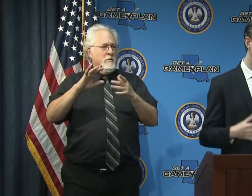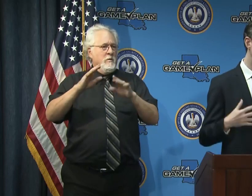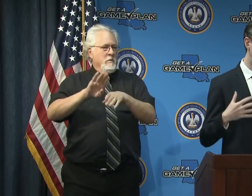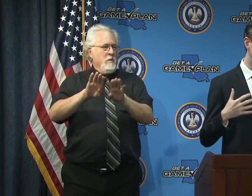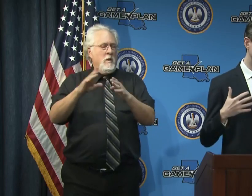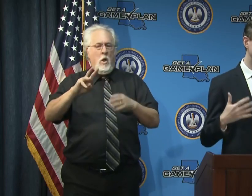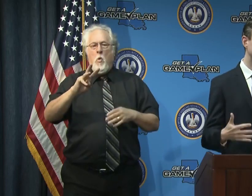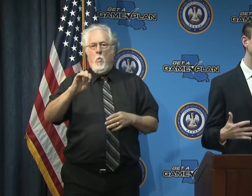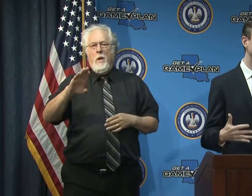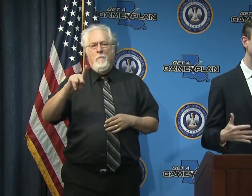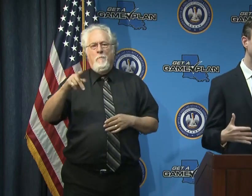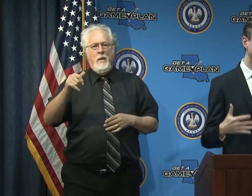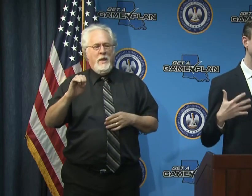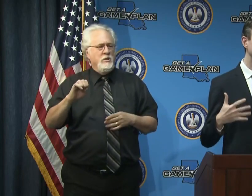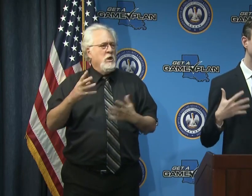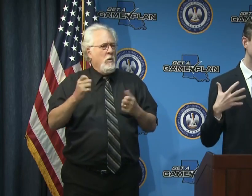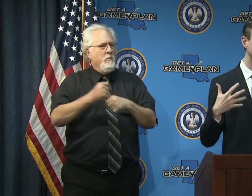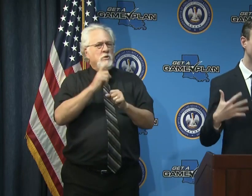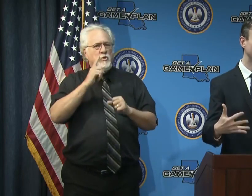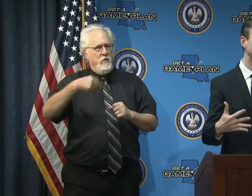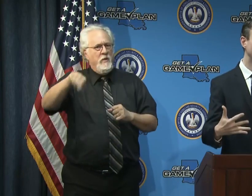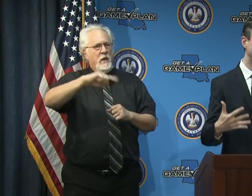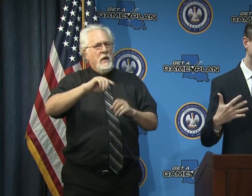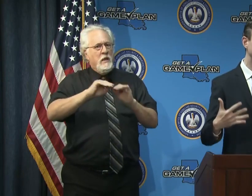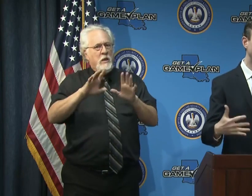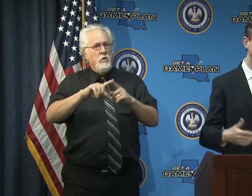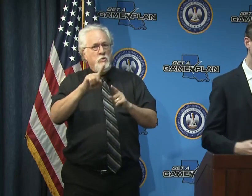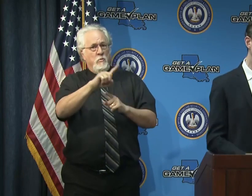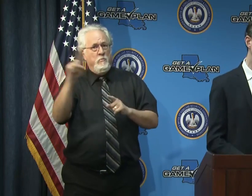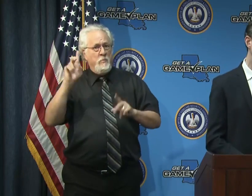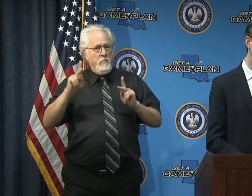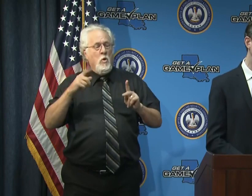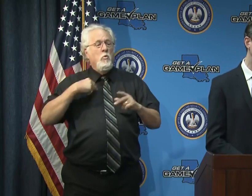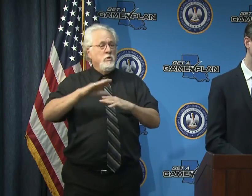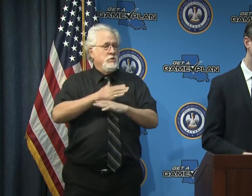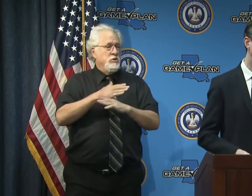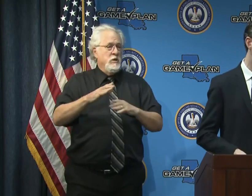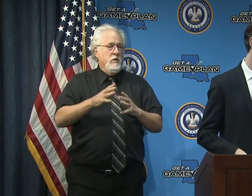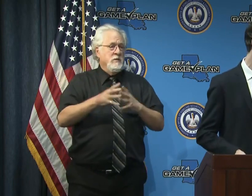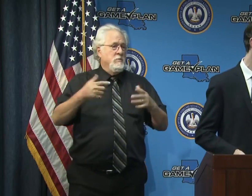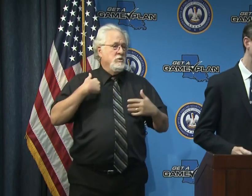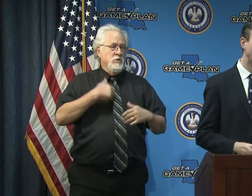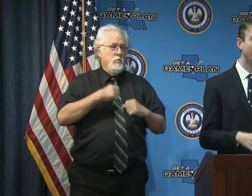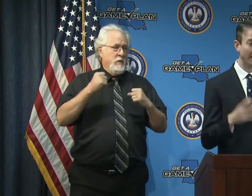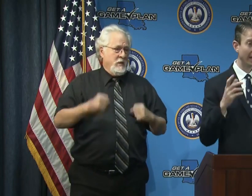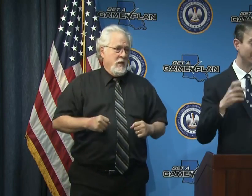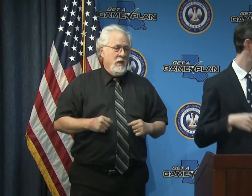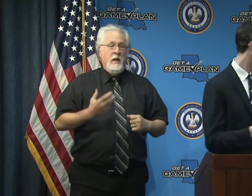along we want to make sure that it's clear to them what we're doing is sharing the data as we have it as transparently as possible